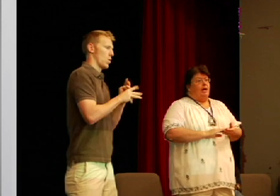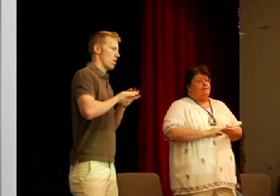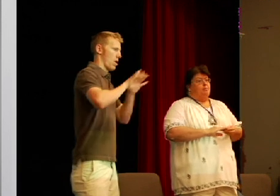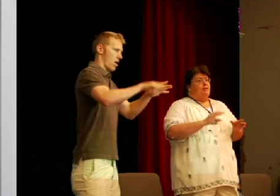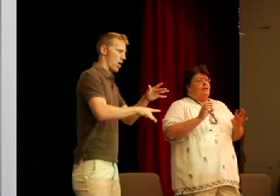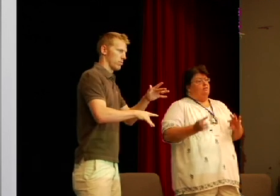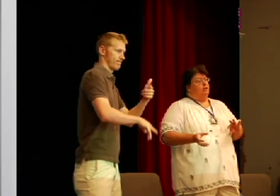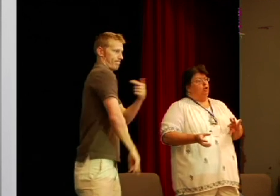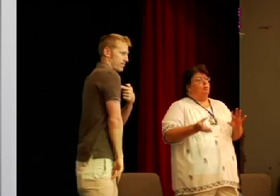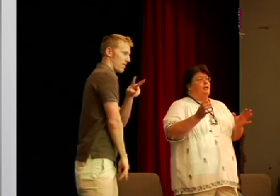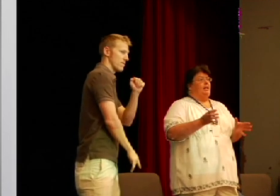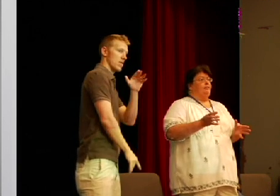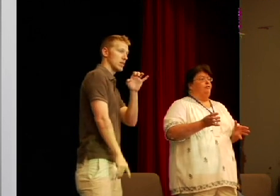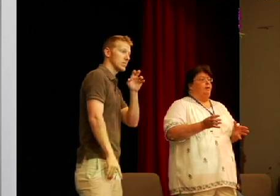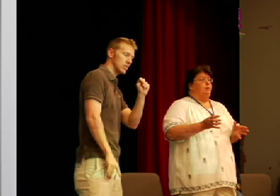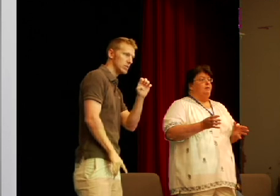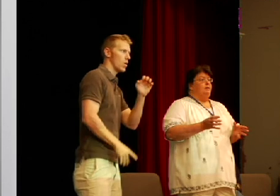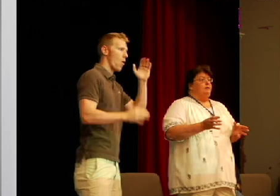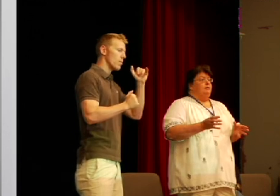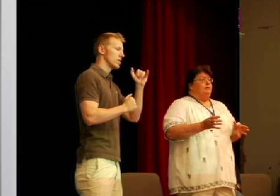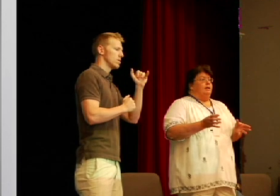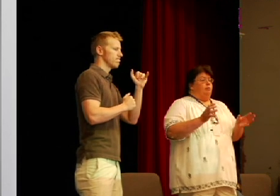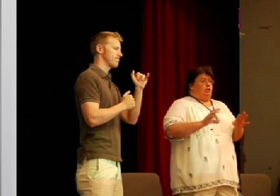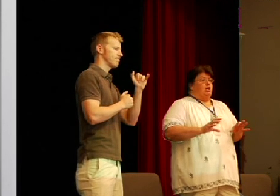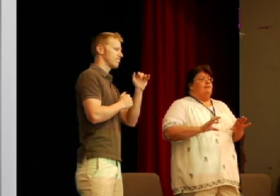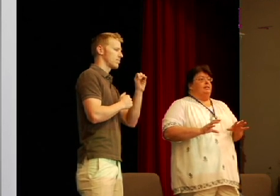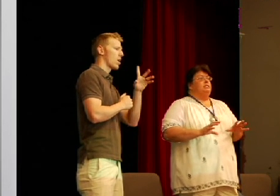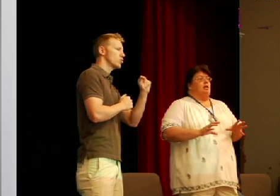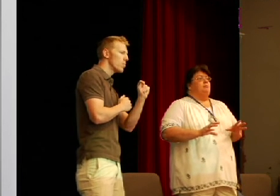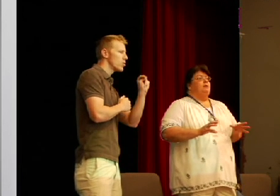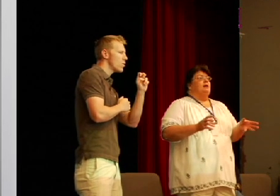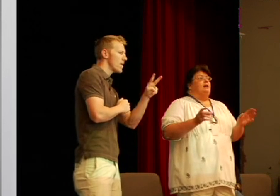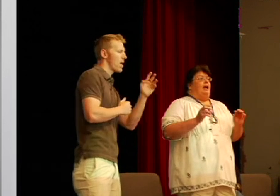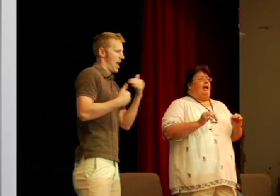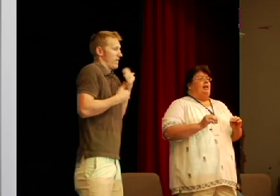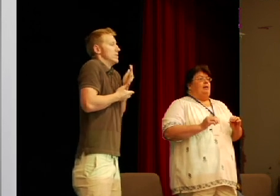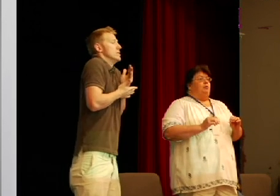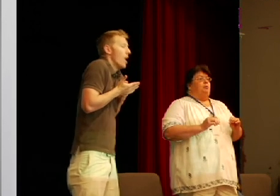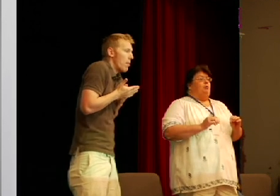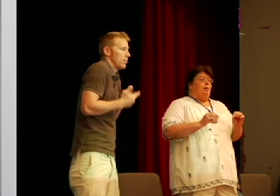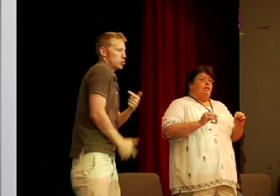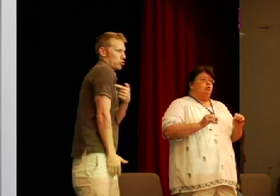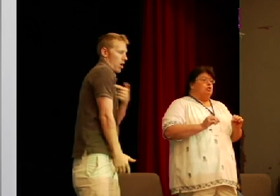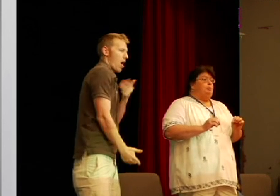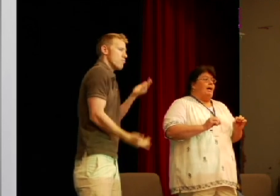will have it by the end of October beginning of November we should have at least some and it will be probably in short supply